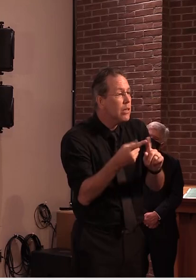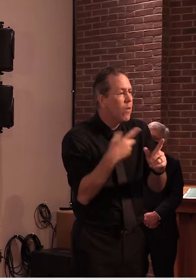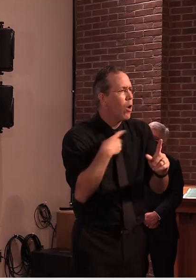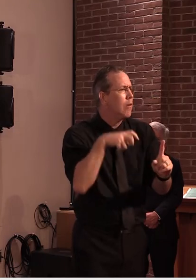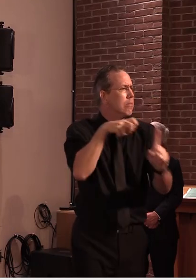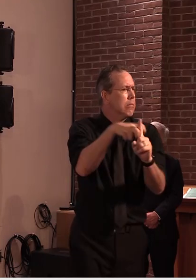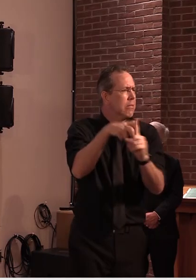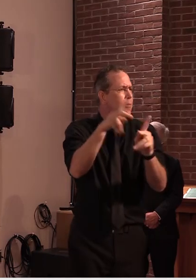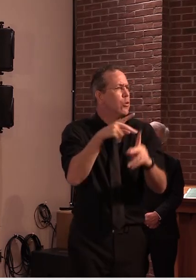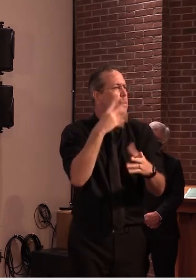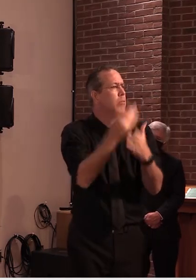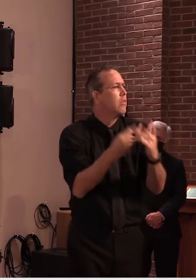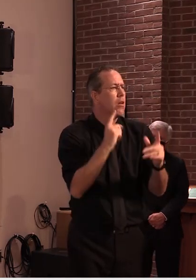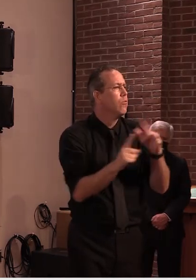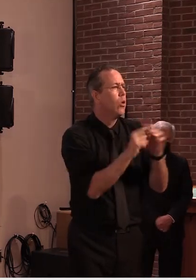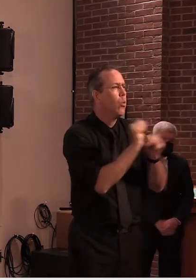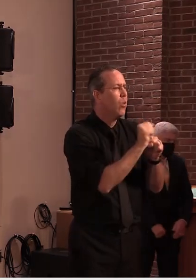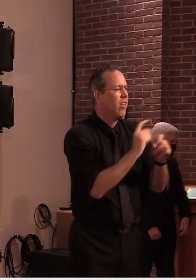okay thank you